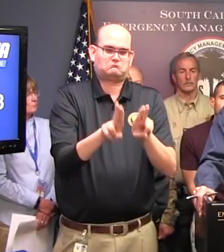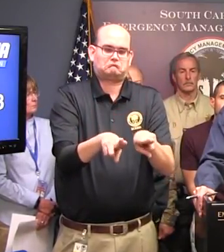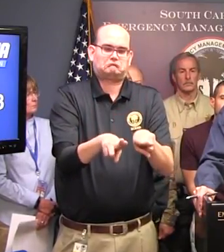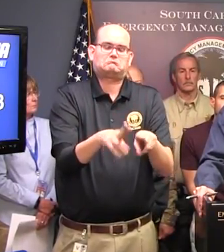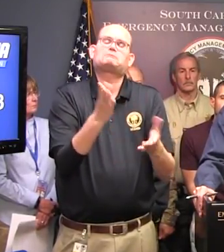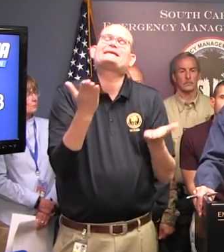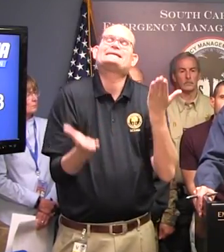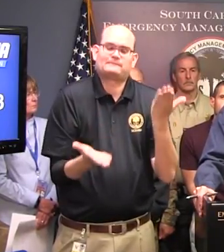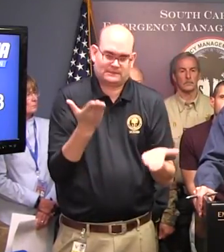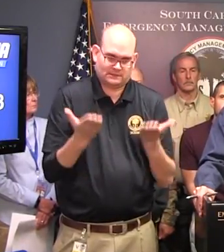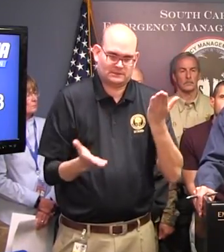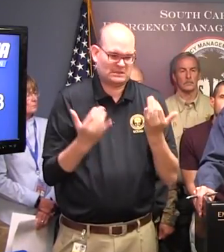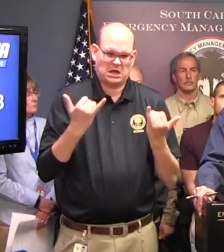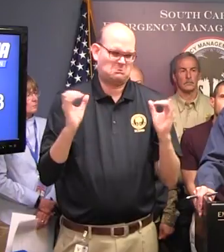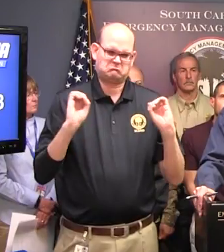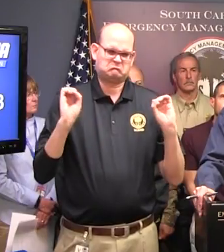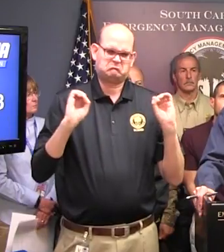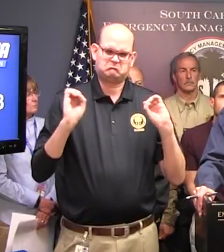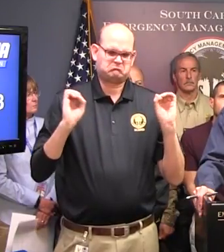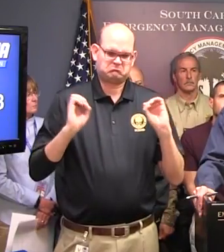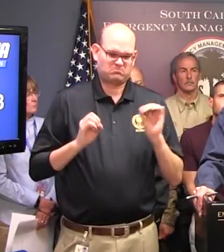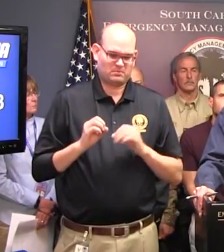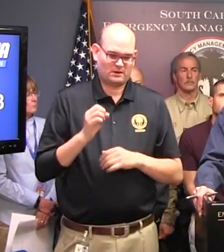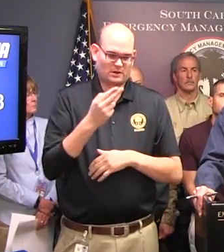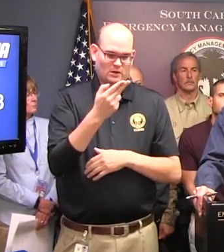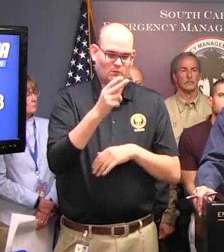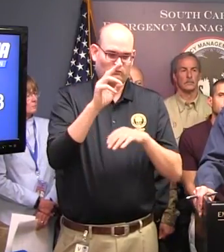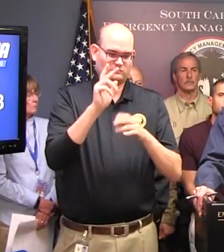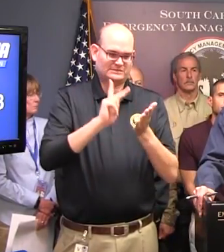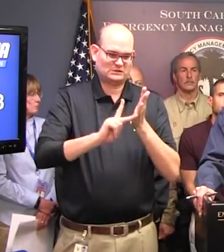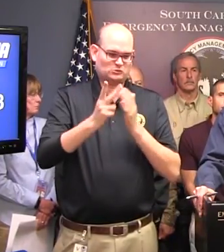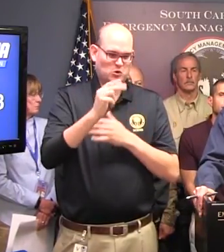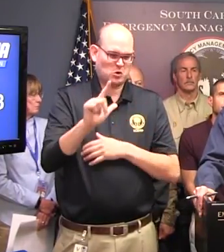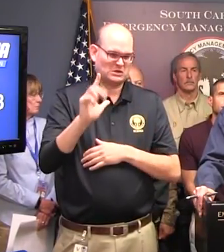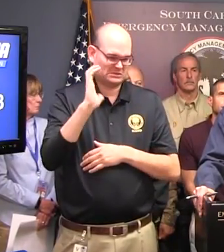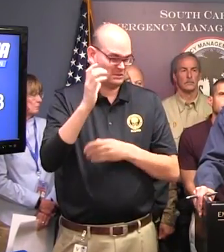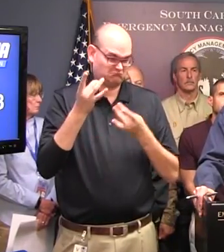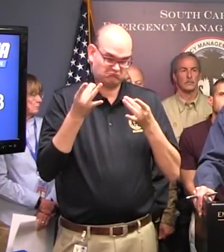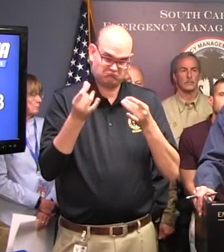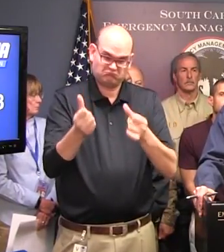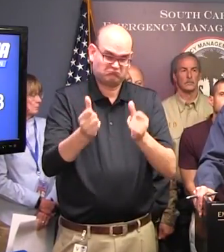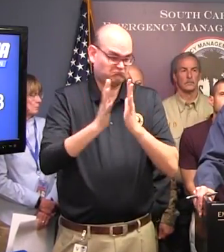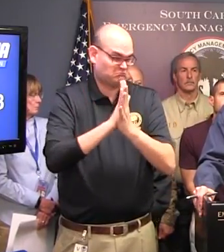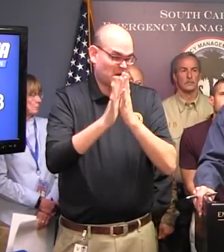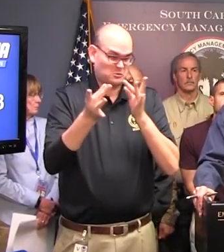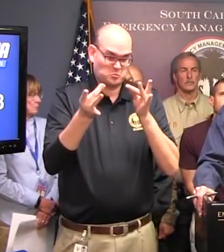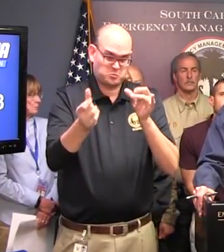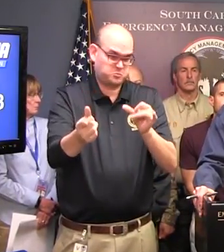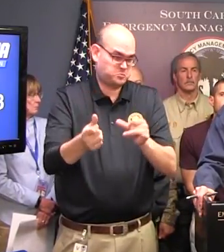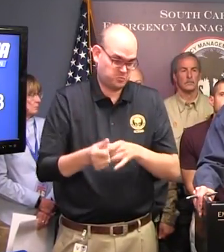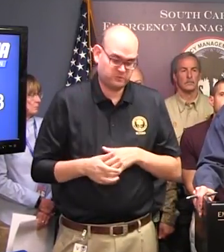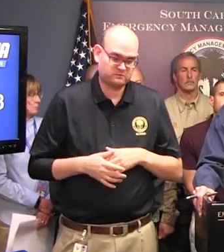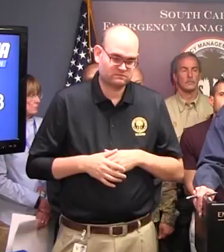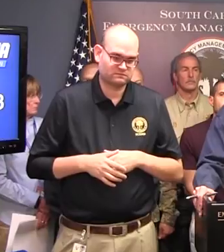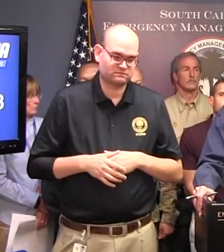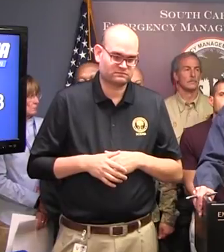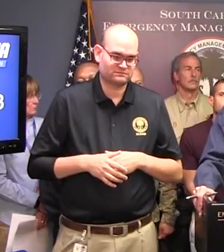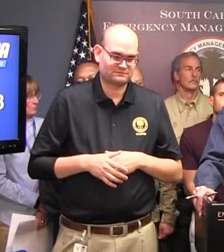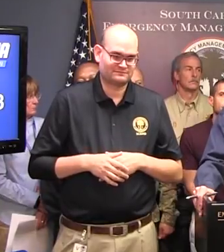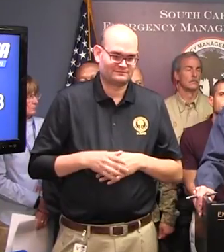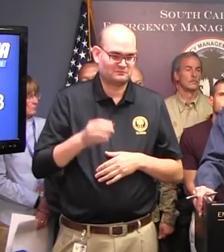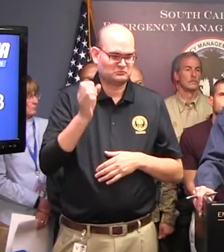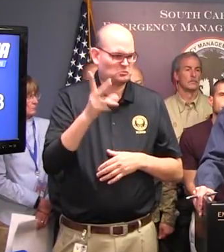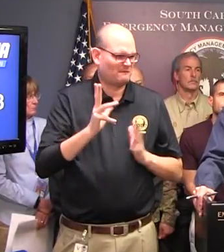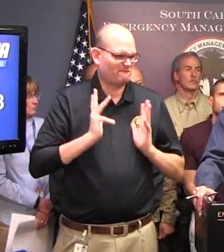this time. As Ms. Hall said, the traffic flow seems to be okay. Slight.